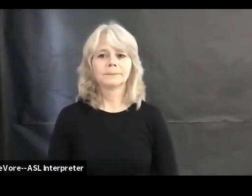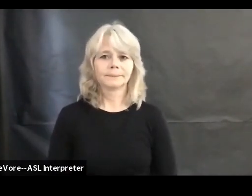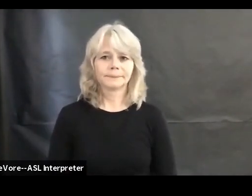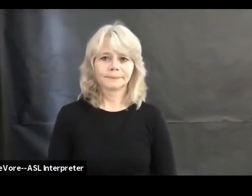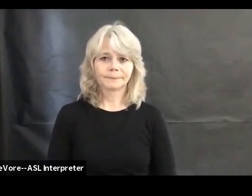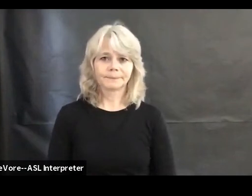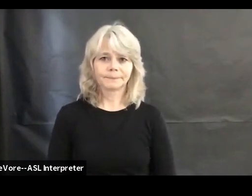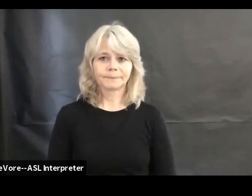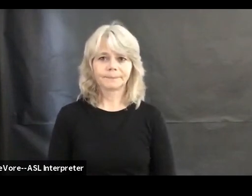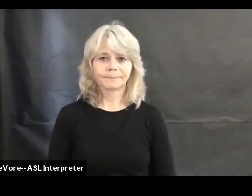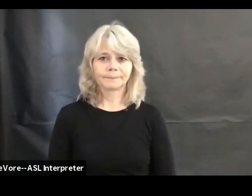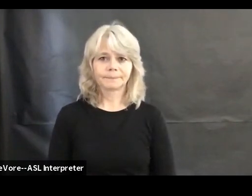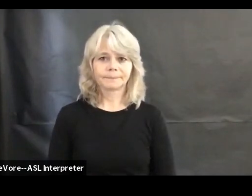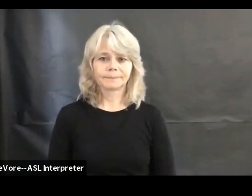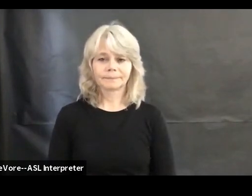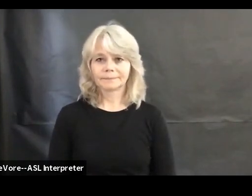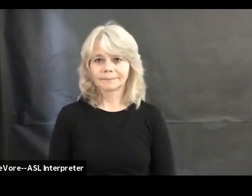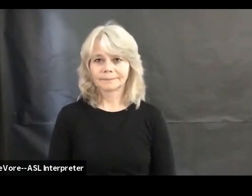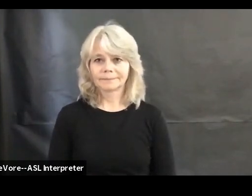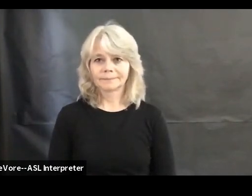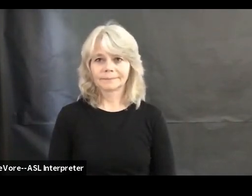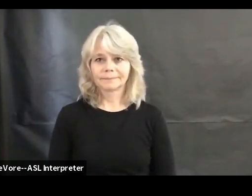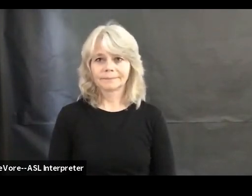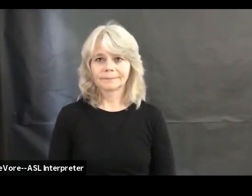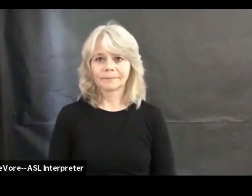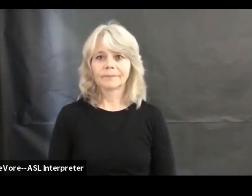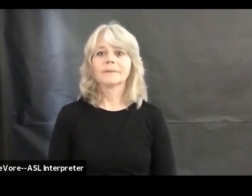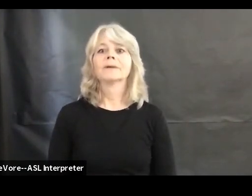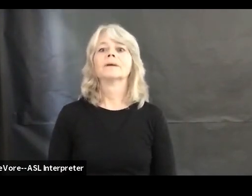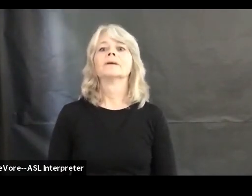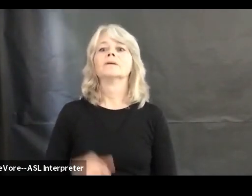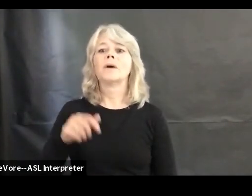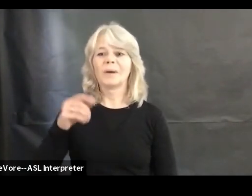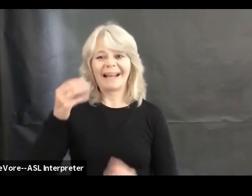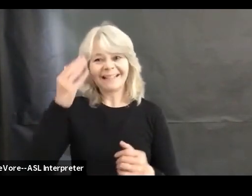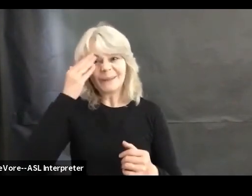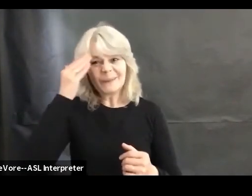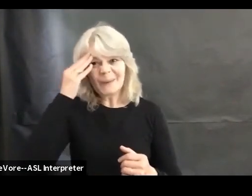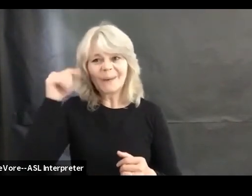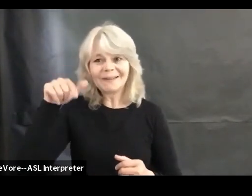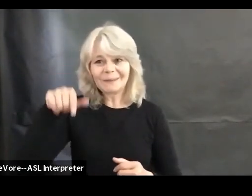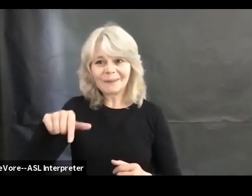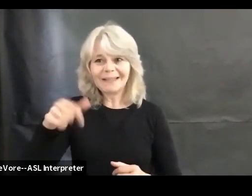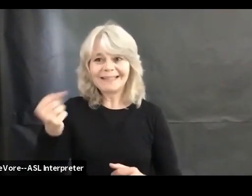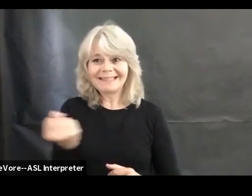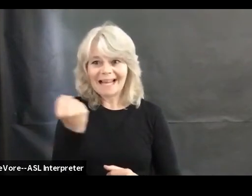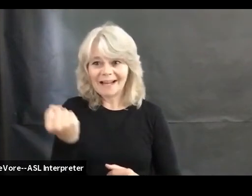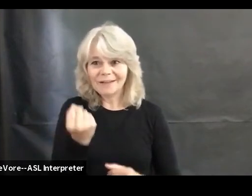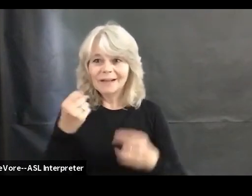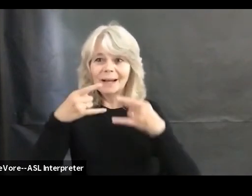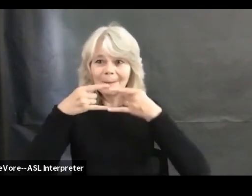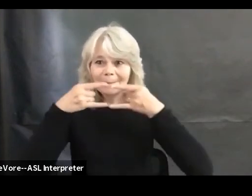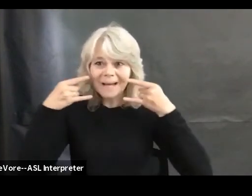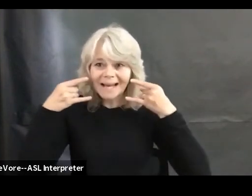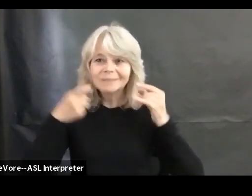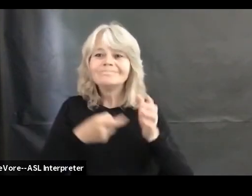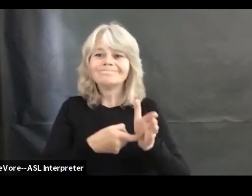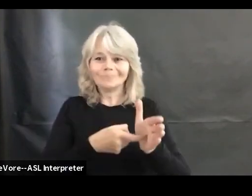And since I'm starting on Saturday, masks are required in Minnesota, it may be helpful to have a couple extras